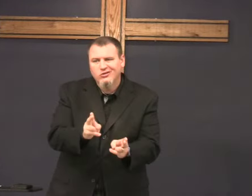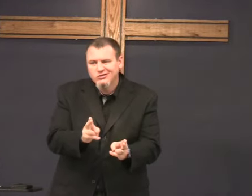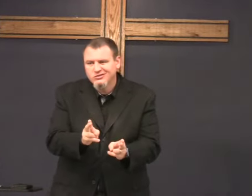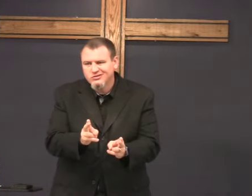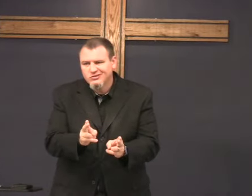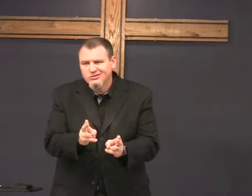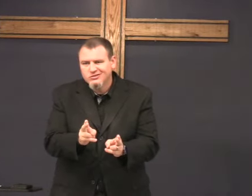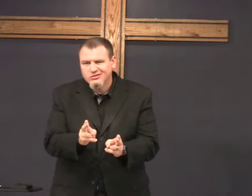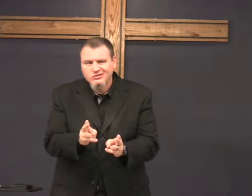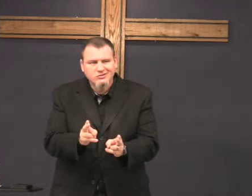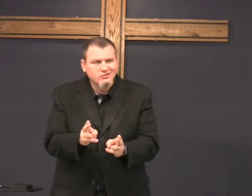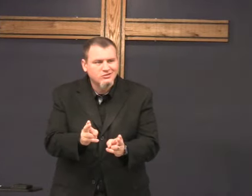that's honor